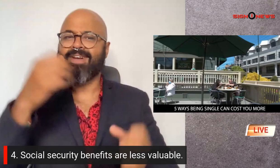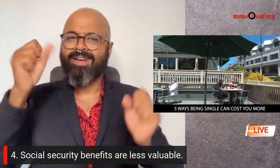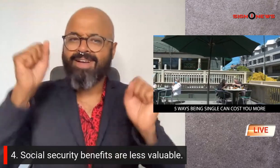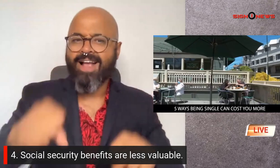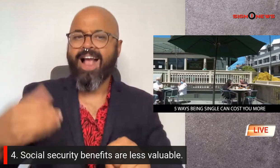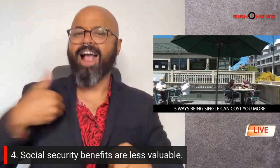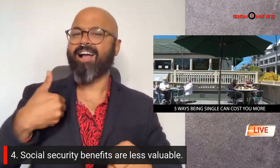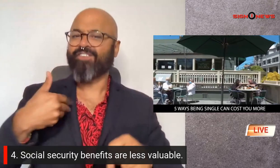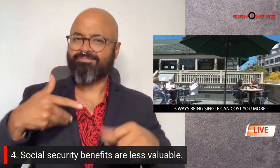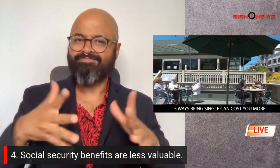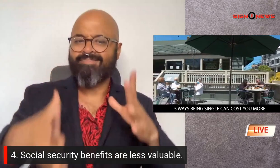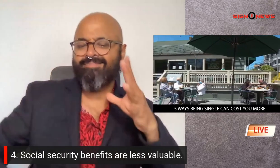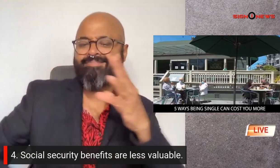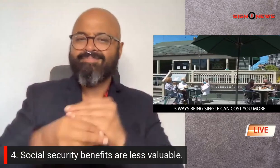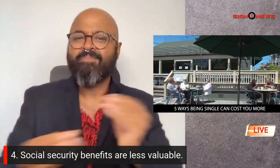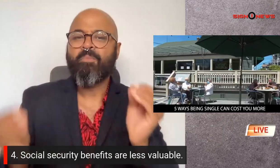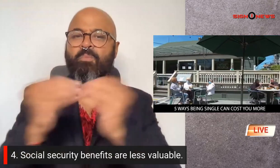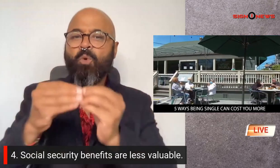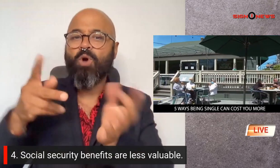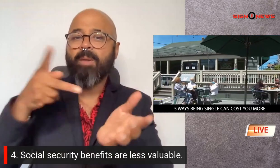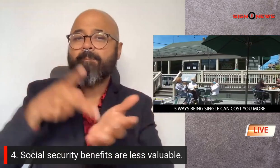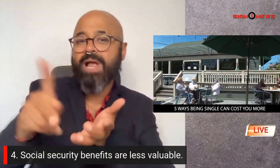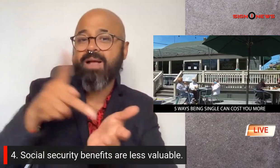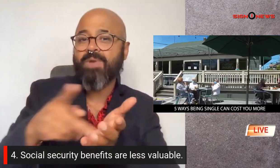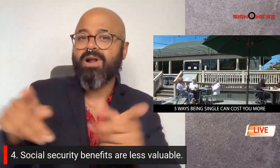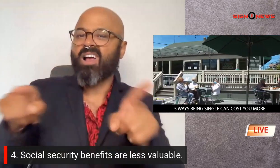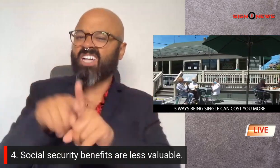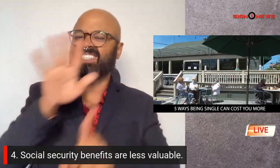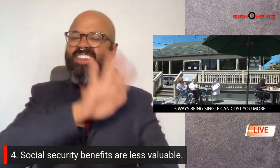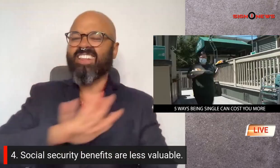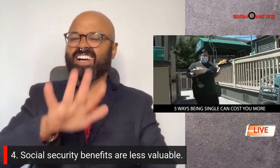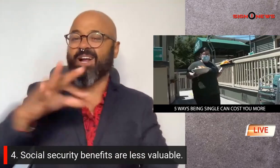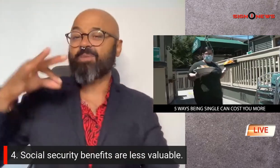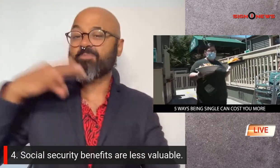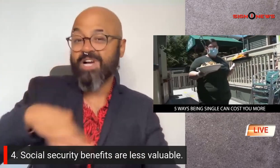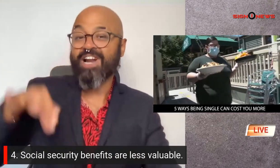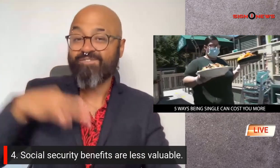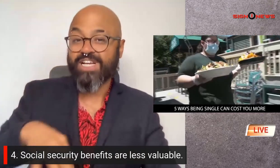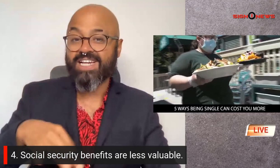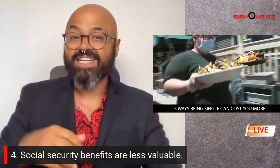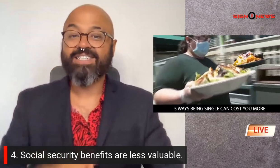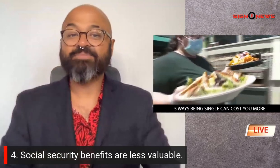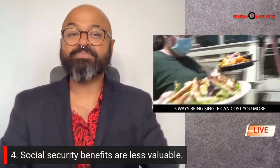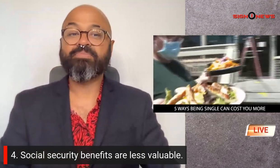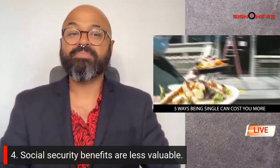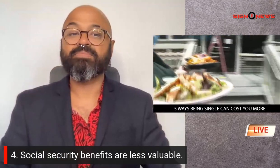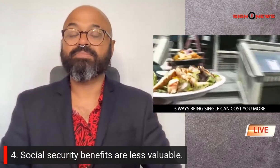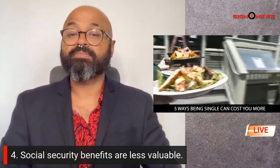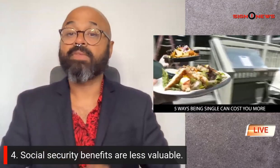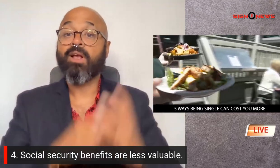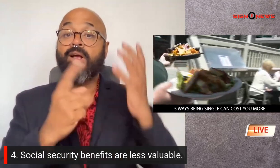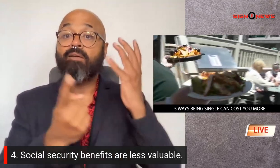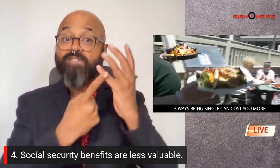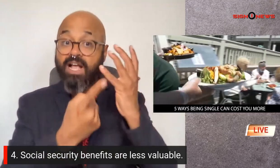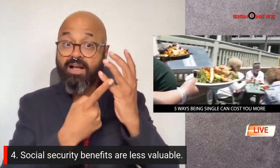who may be entitled to an additional payment as part of their benefits and five